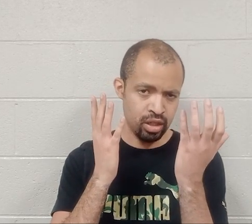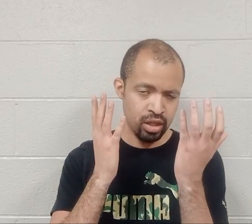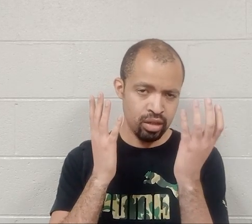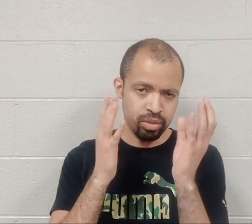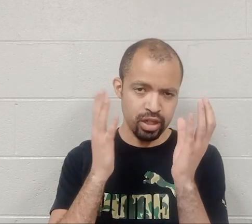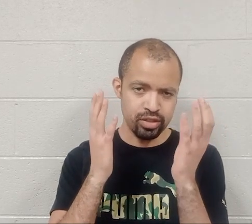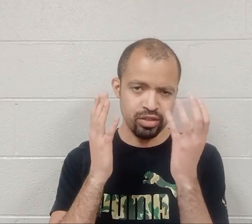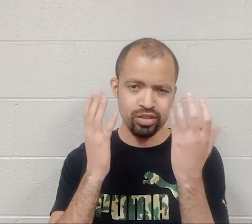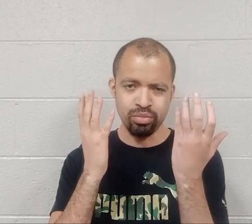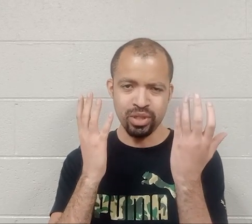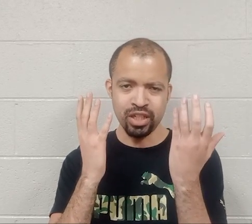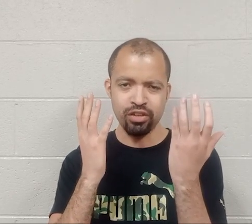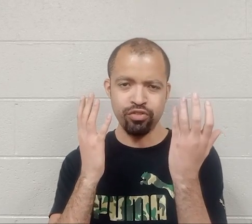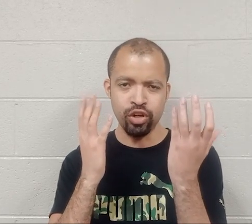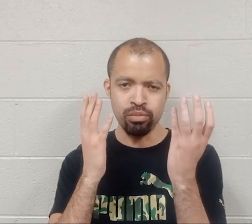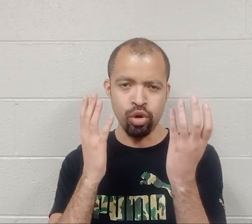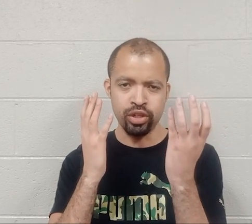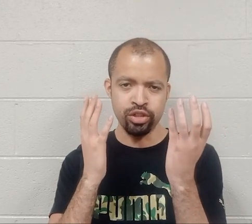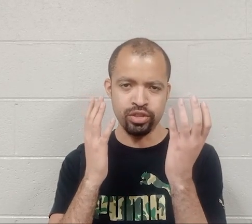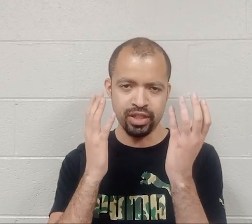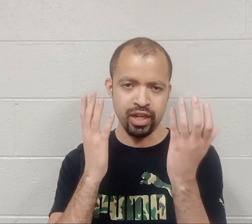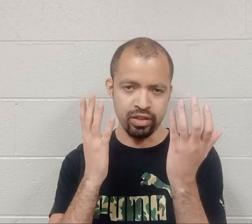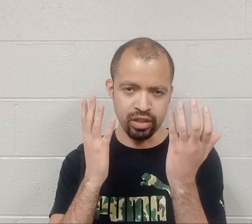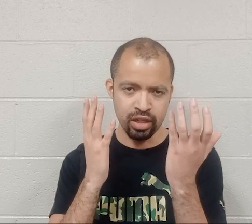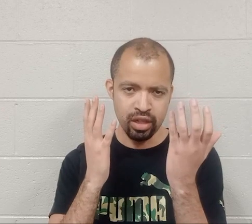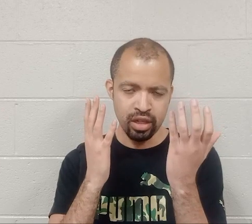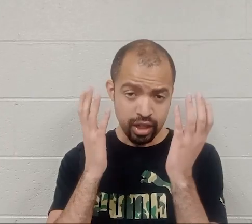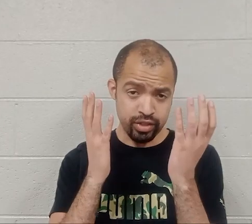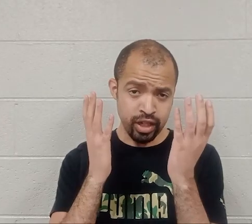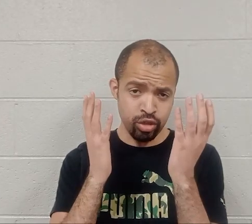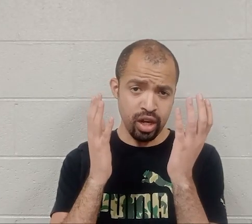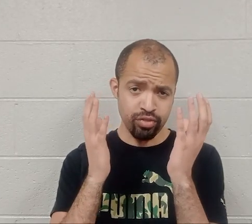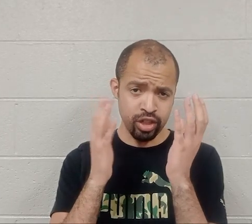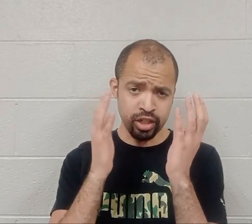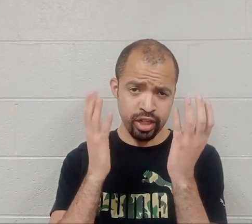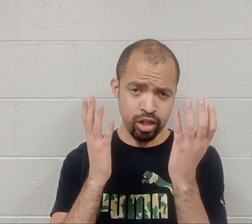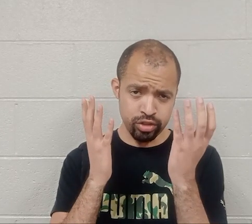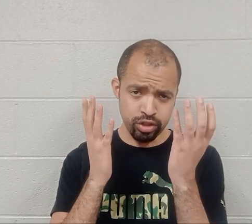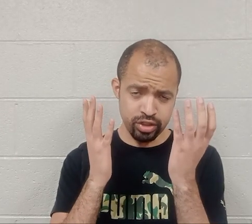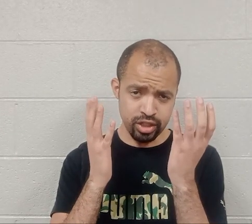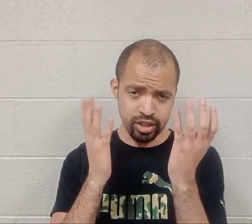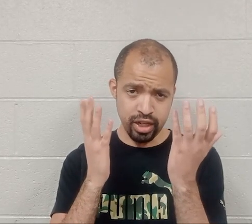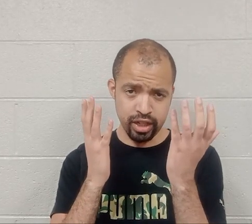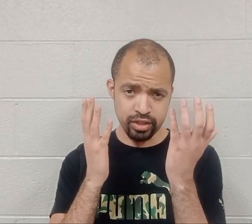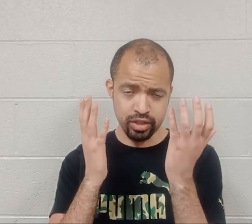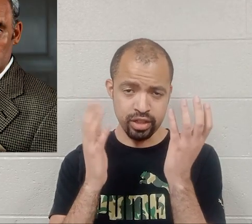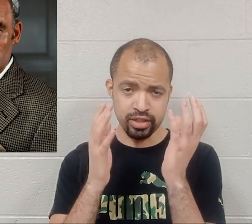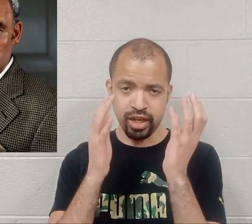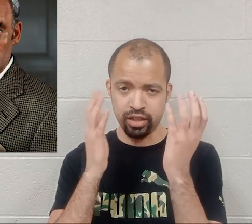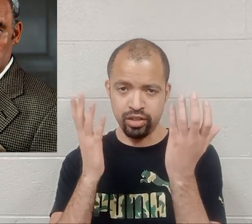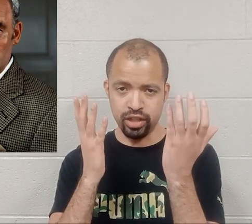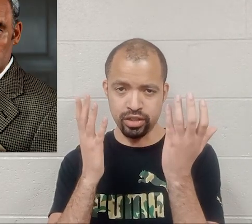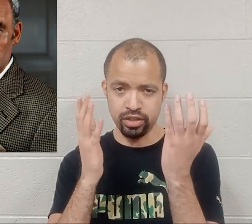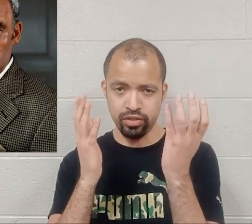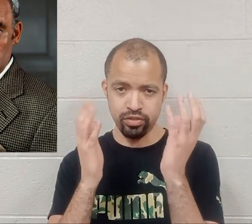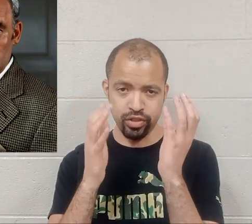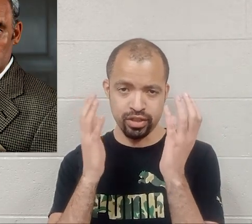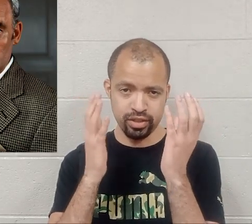but to me, it felt more entertaining. And then you have other characters such as the antagonist, Vincent.